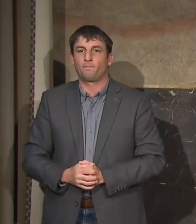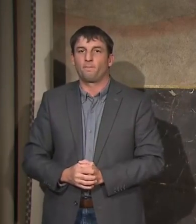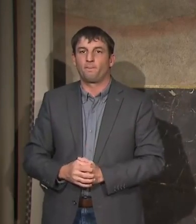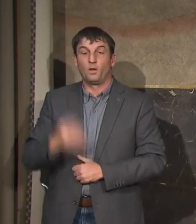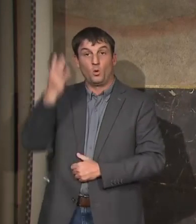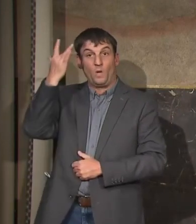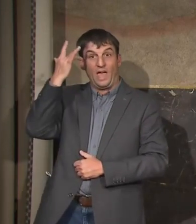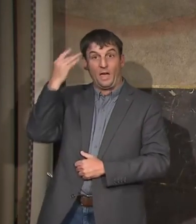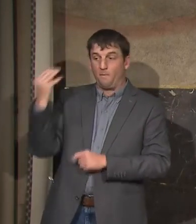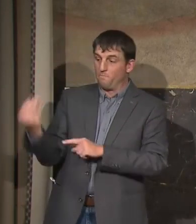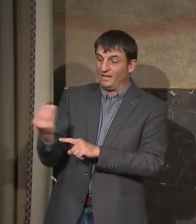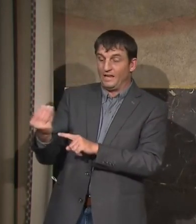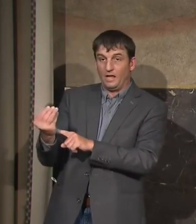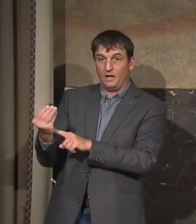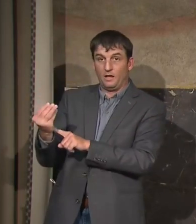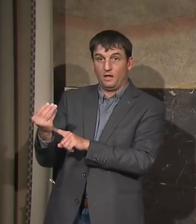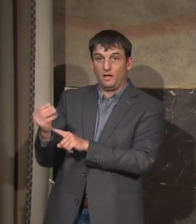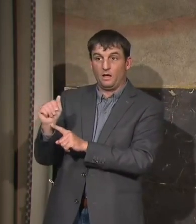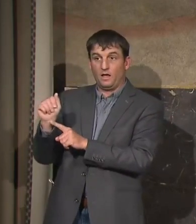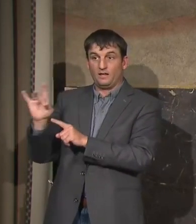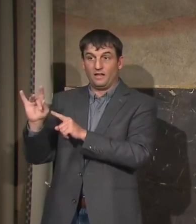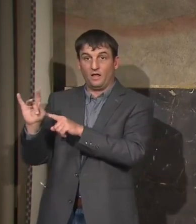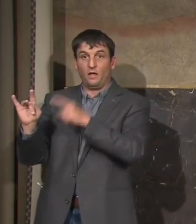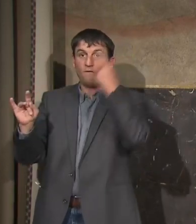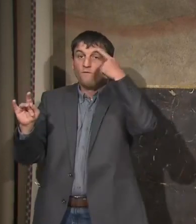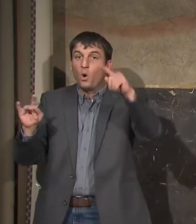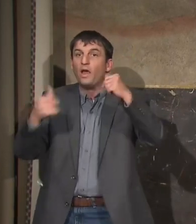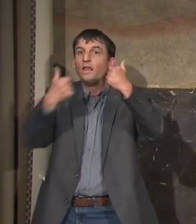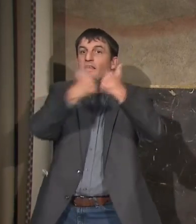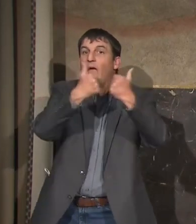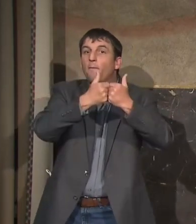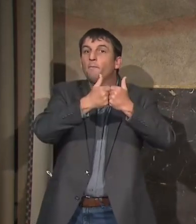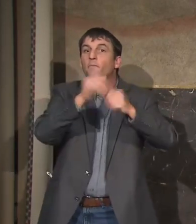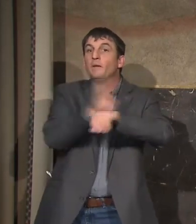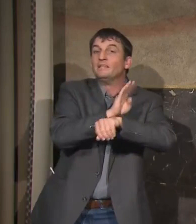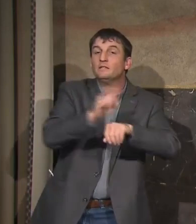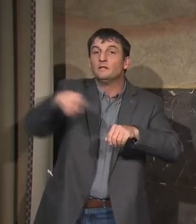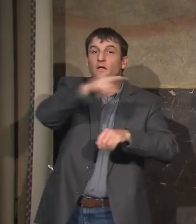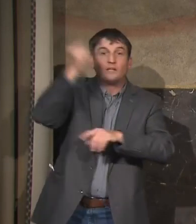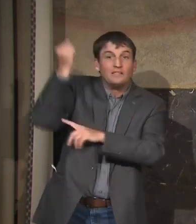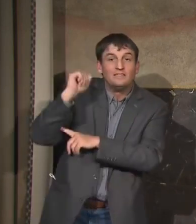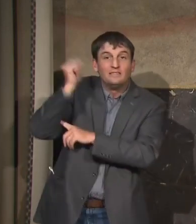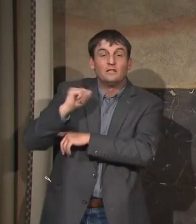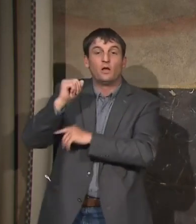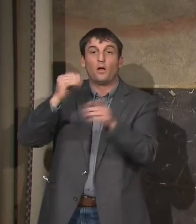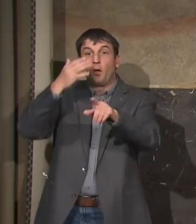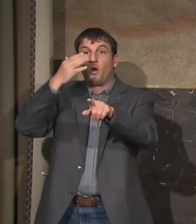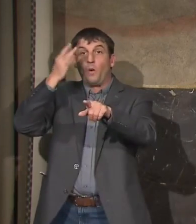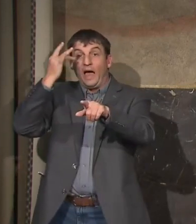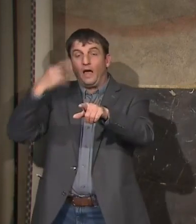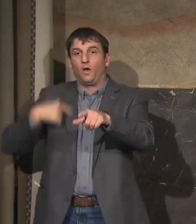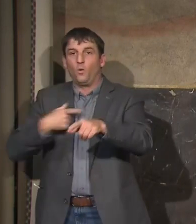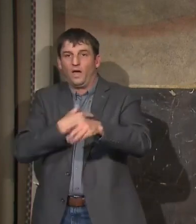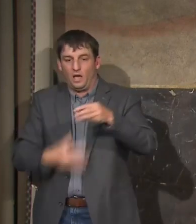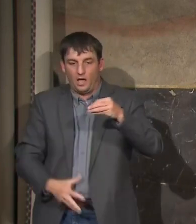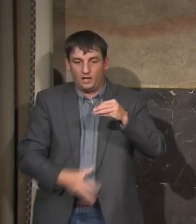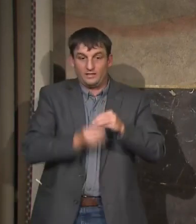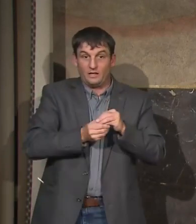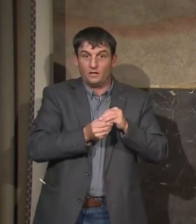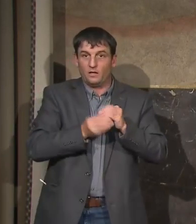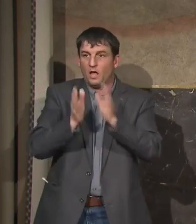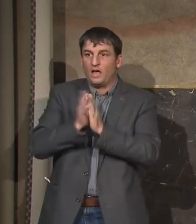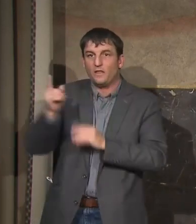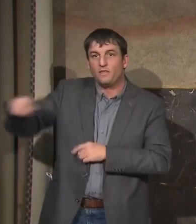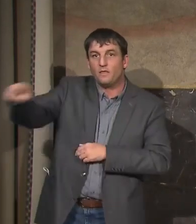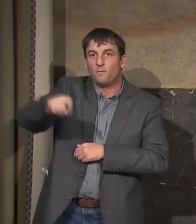it's Monday the 18th for these gaming establishments is because we, in addition to the proclamation, requiring them to submit a plan that